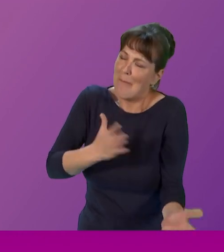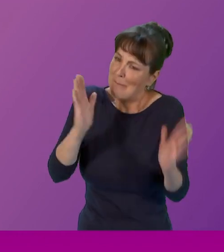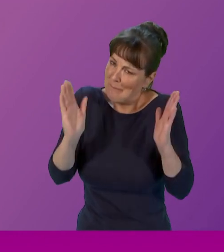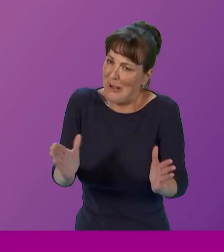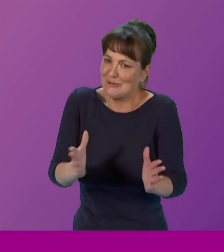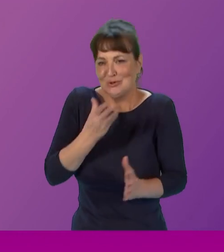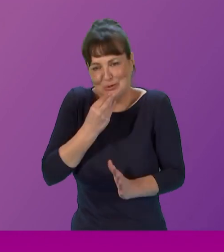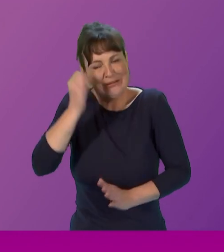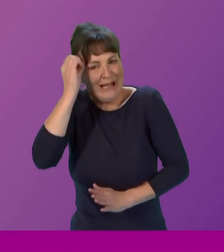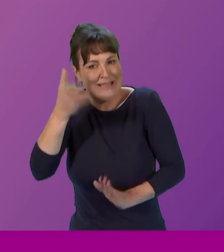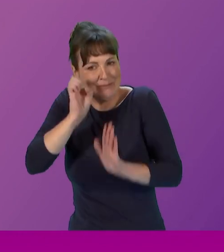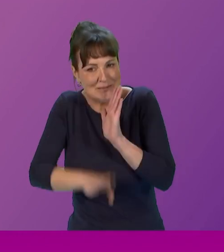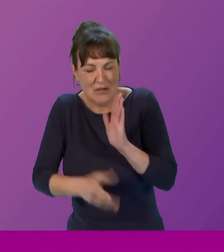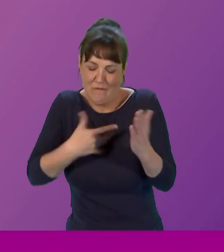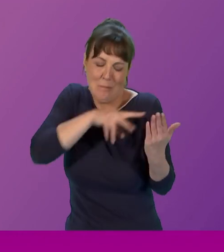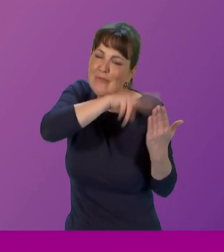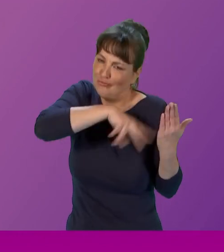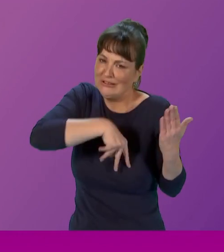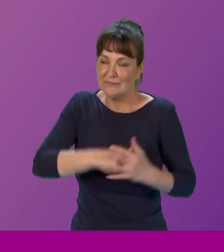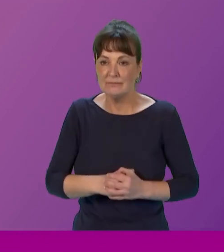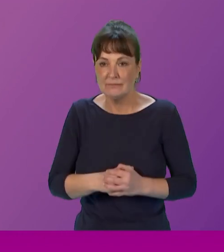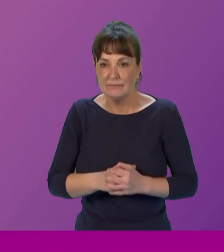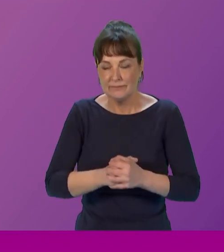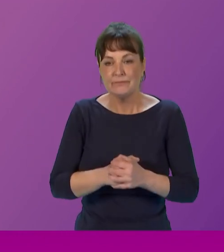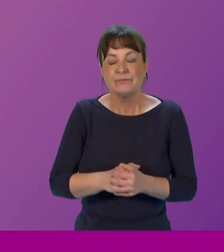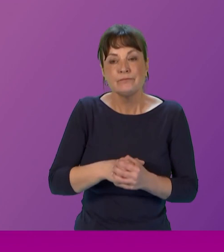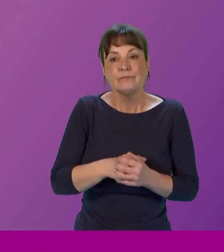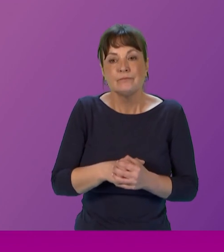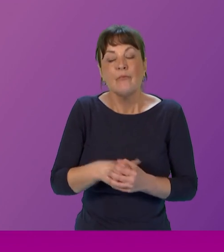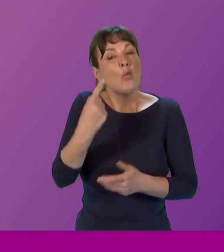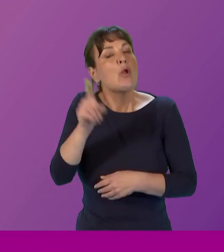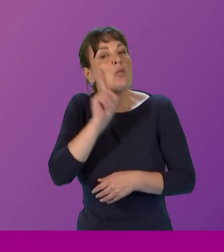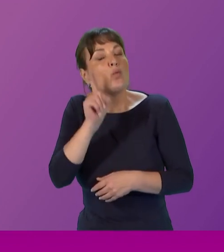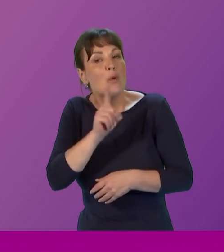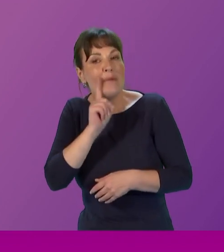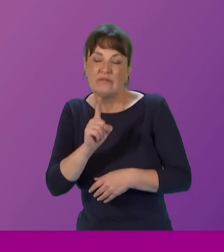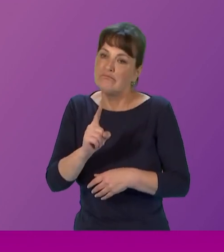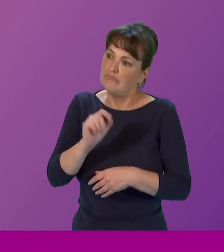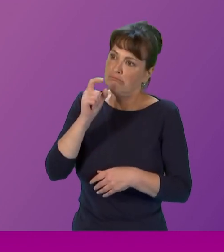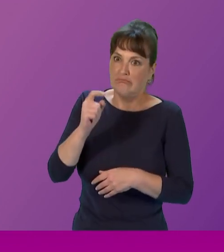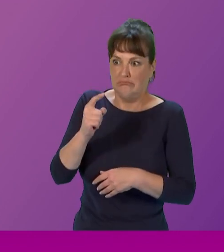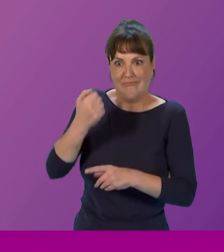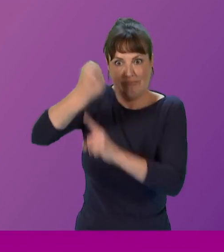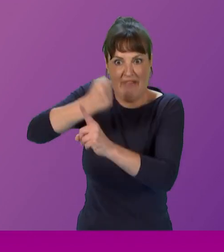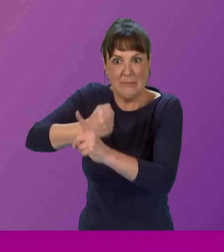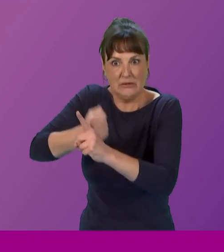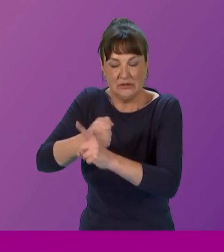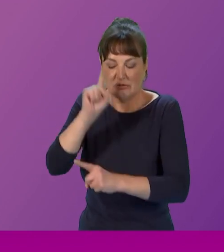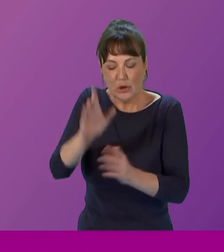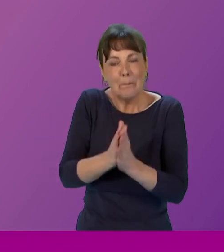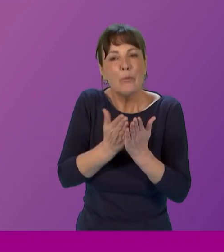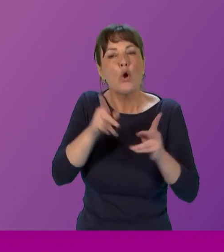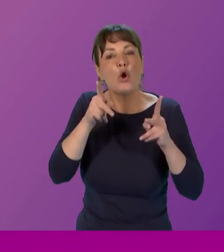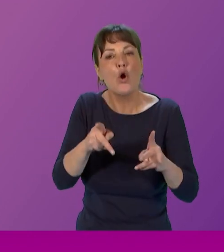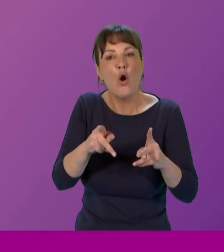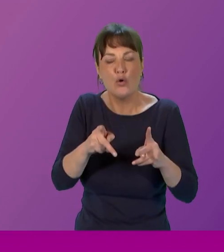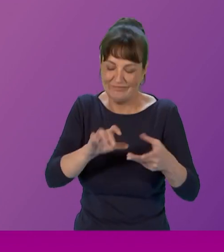experience and reading uma narayan one feminist academic compares and contrasts in her book dislocating